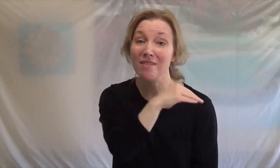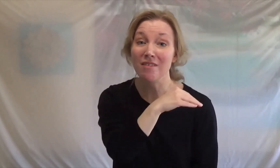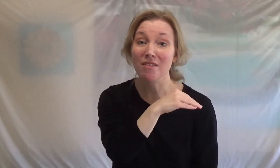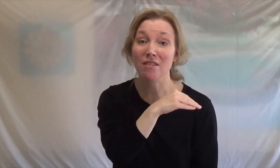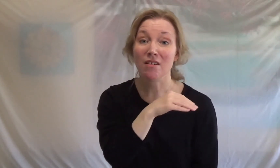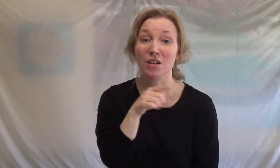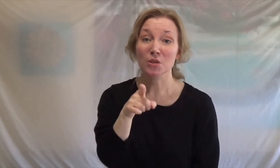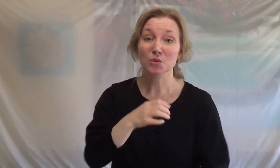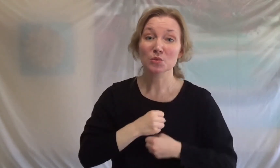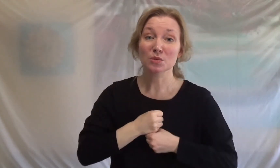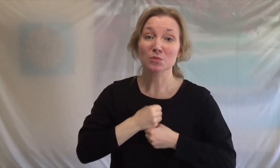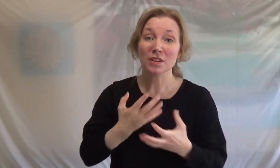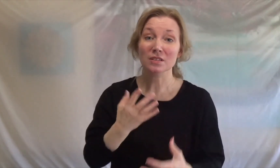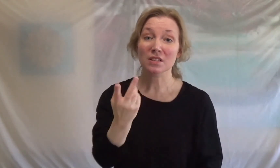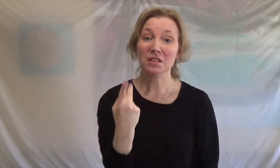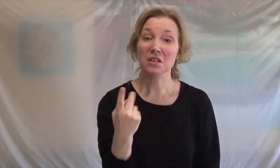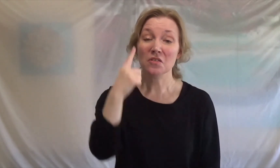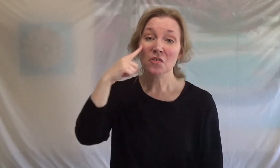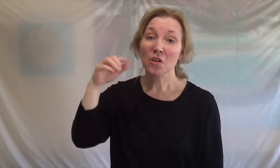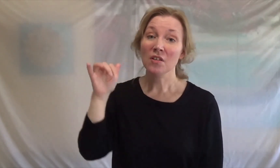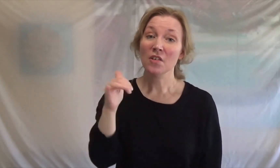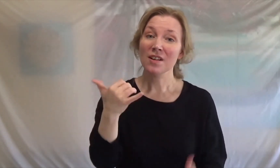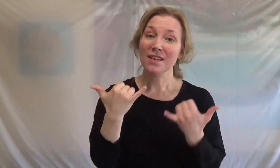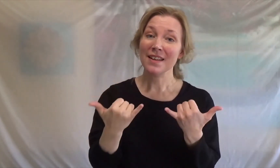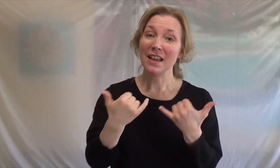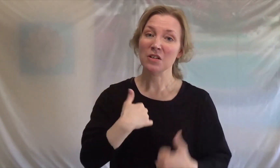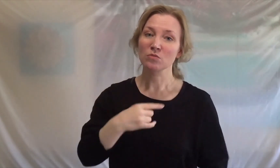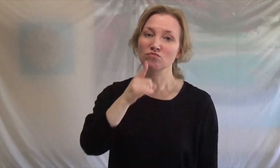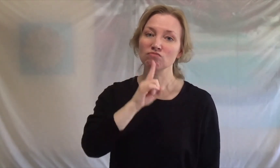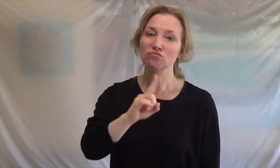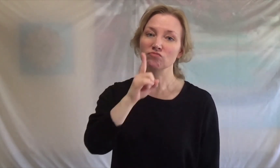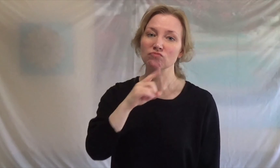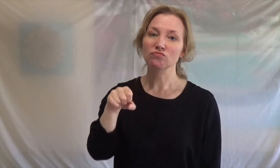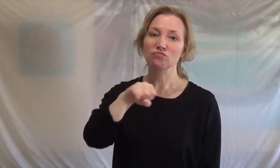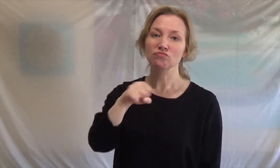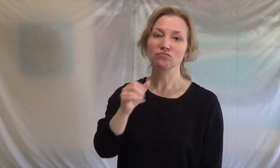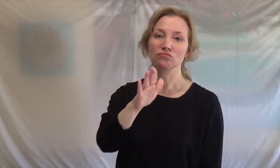Cause you said forever, now I'd drive alone past your street